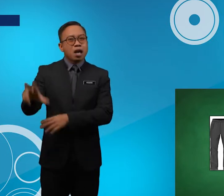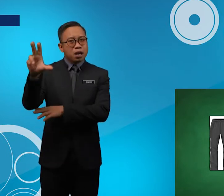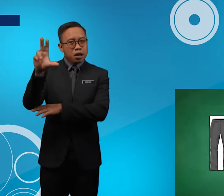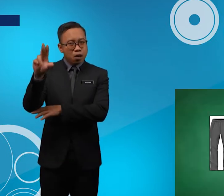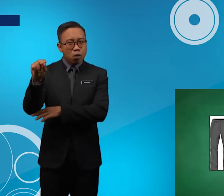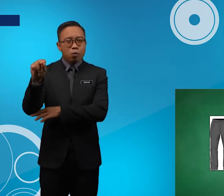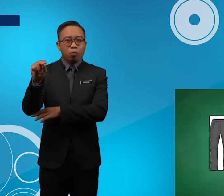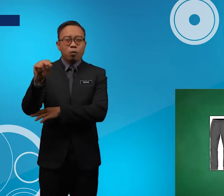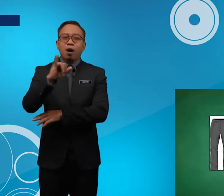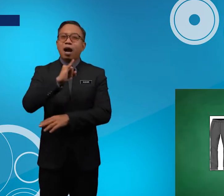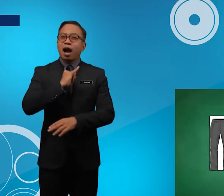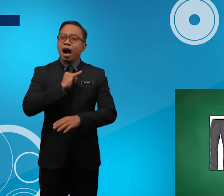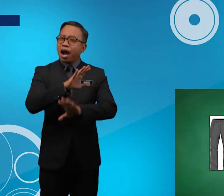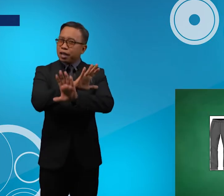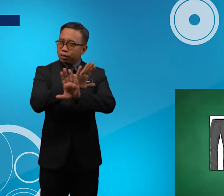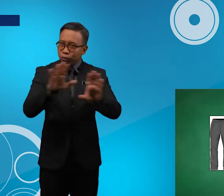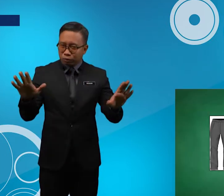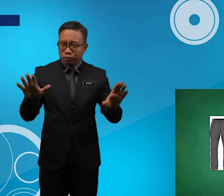No I Don't